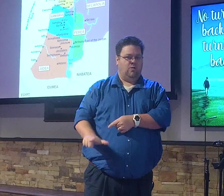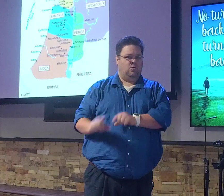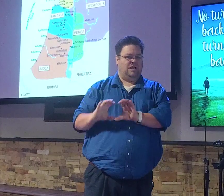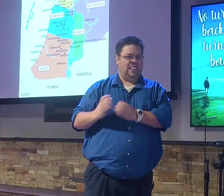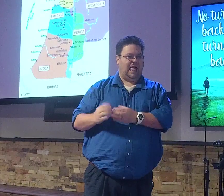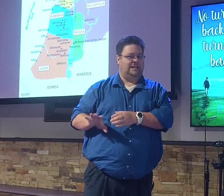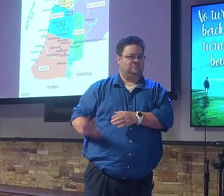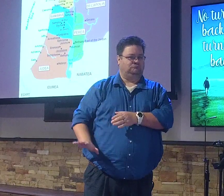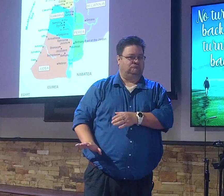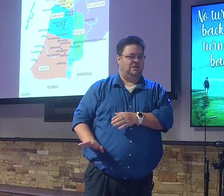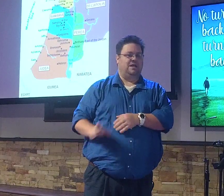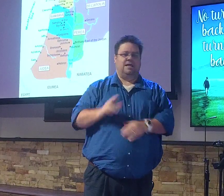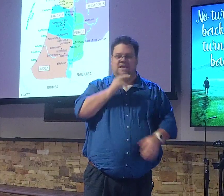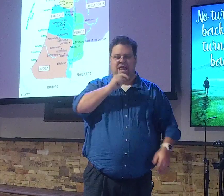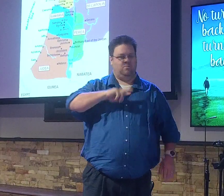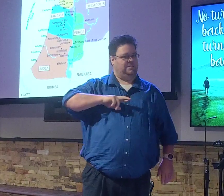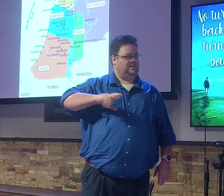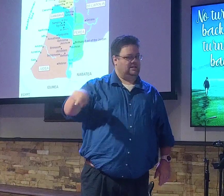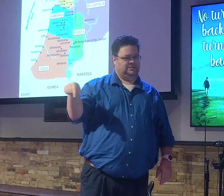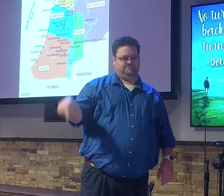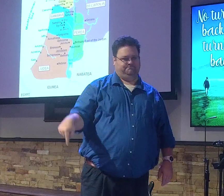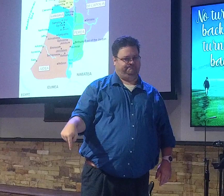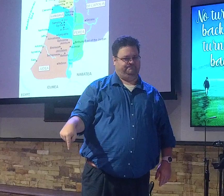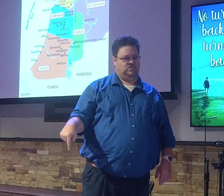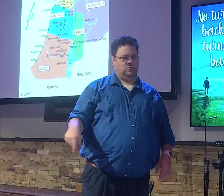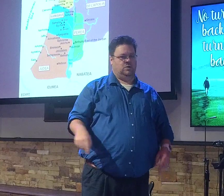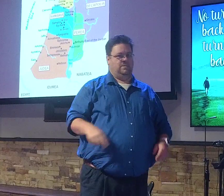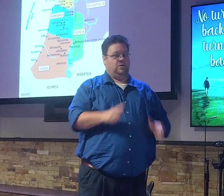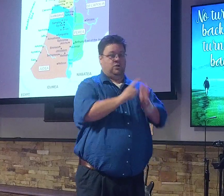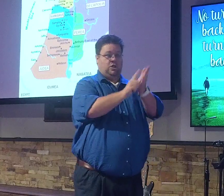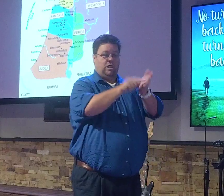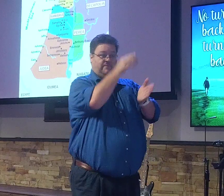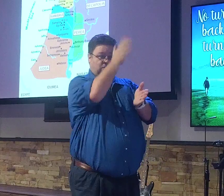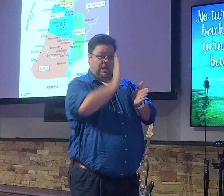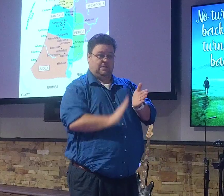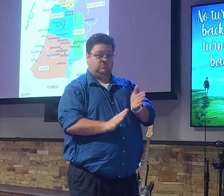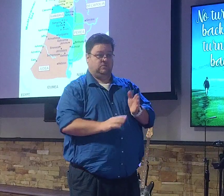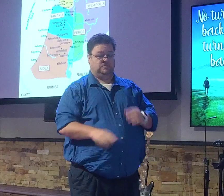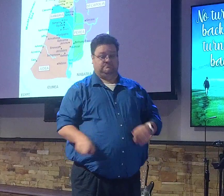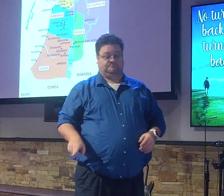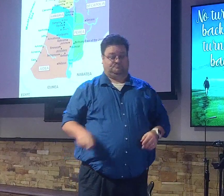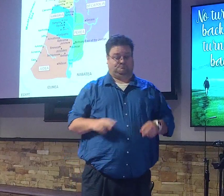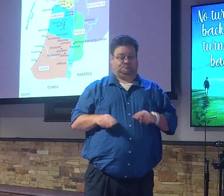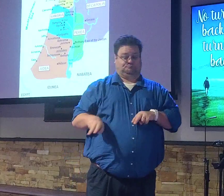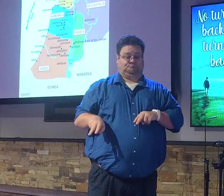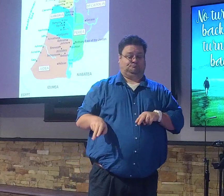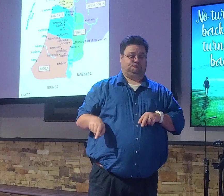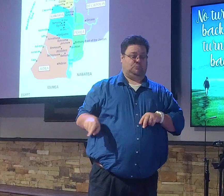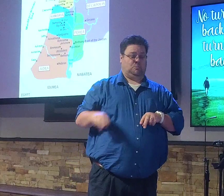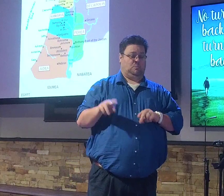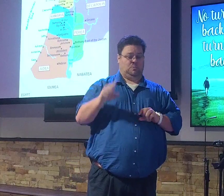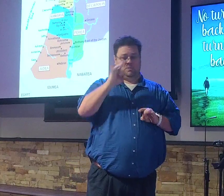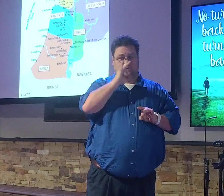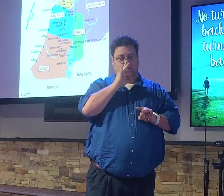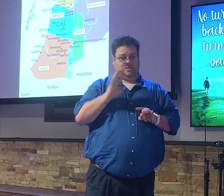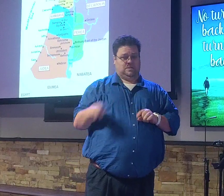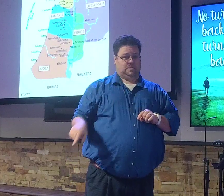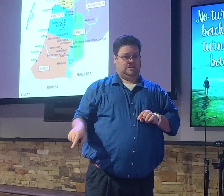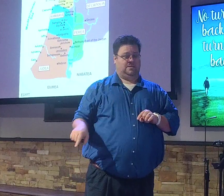less religious, uh, as far as keeping the law of God, which they were. And yet, in this area, Jesus kind